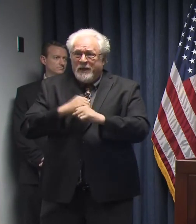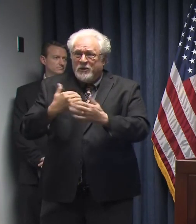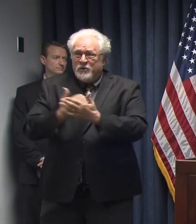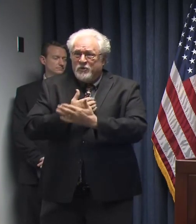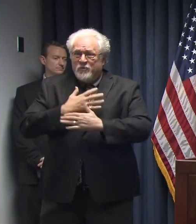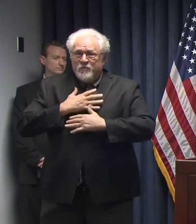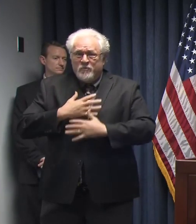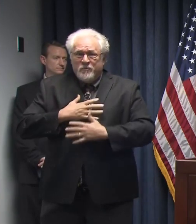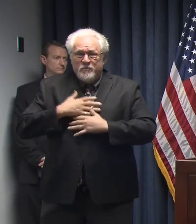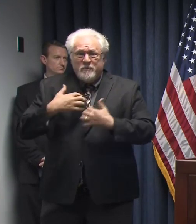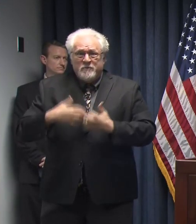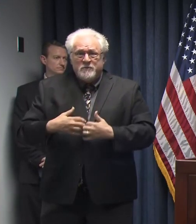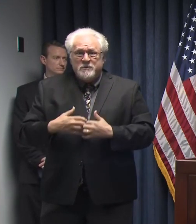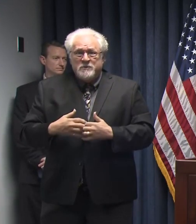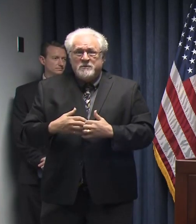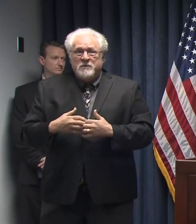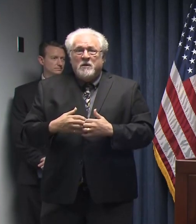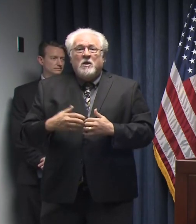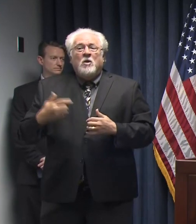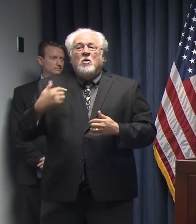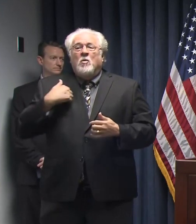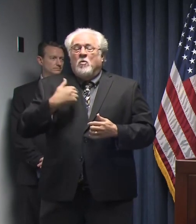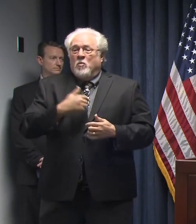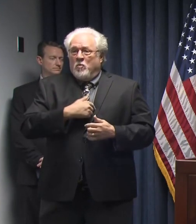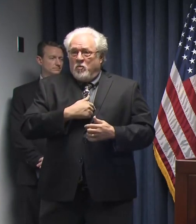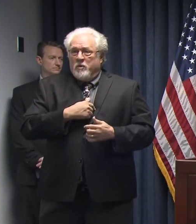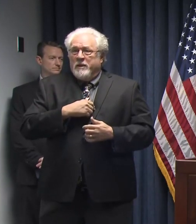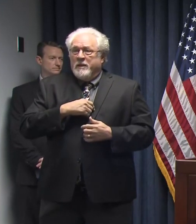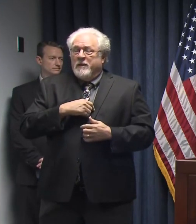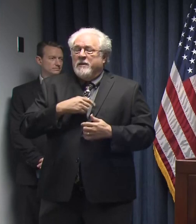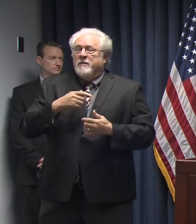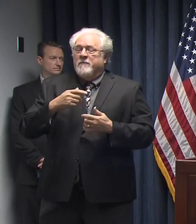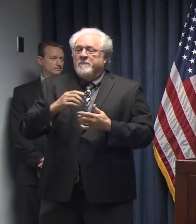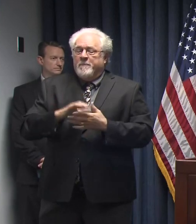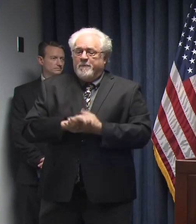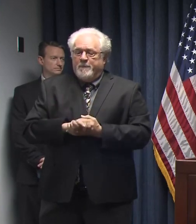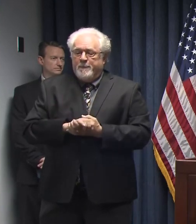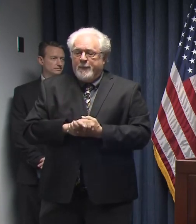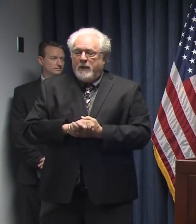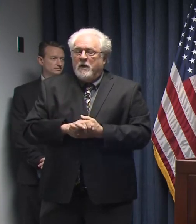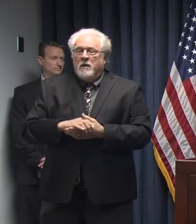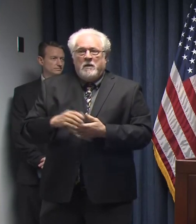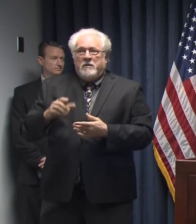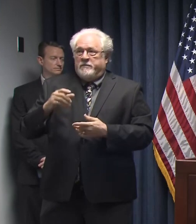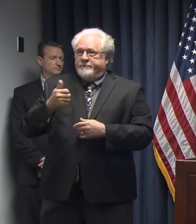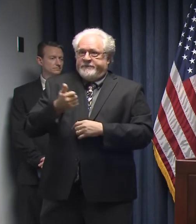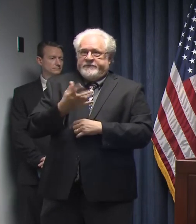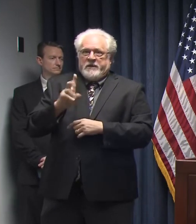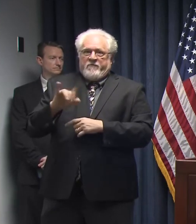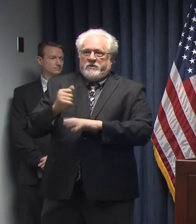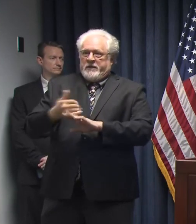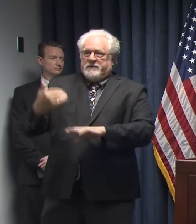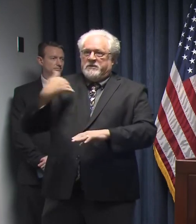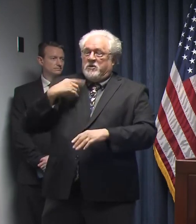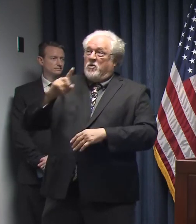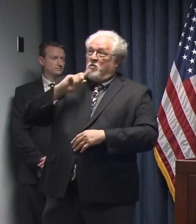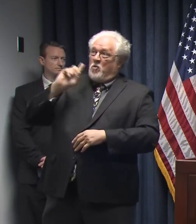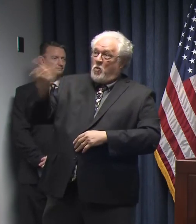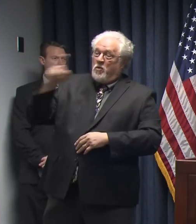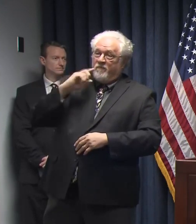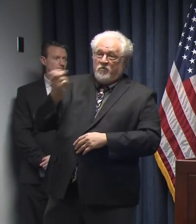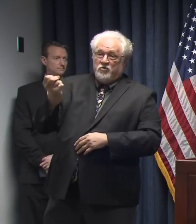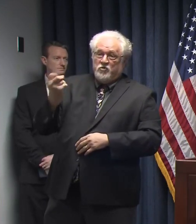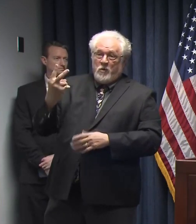ventilators, we have put in, many days ago, orders for